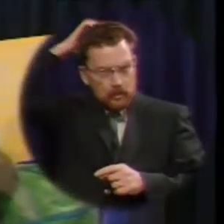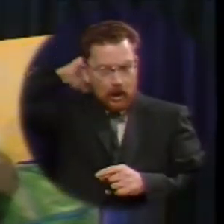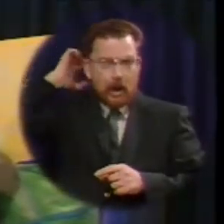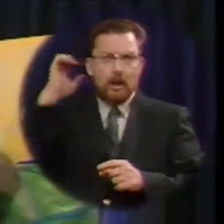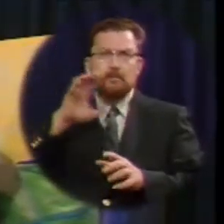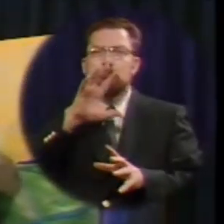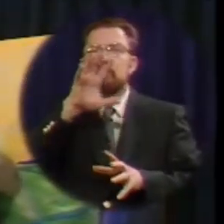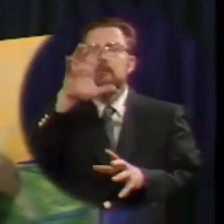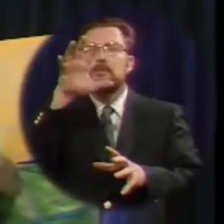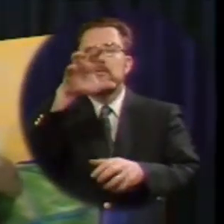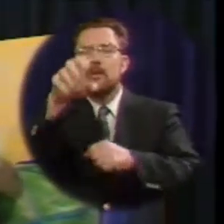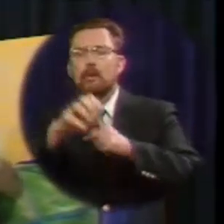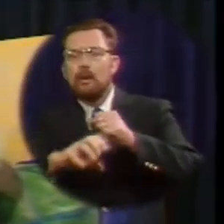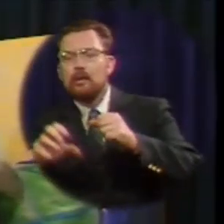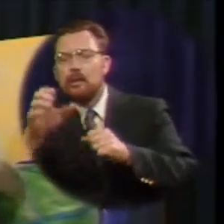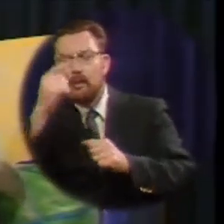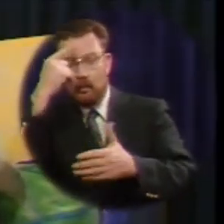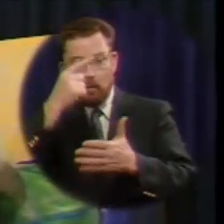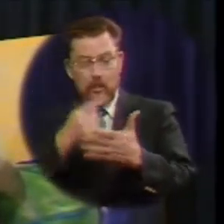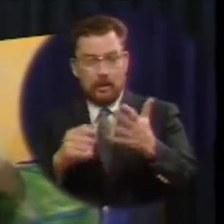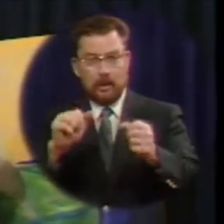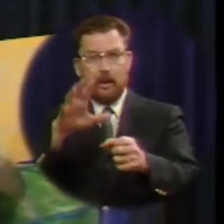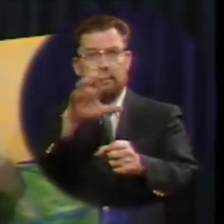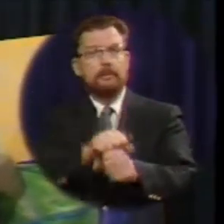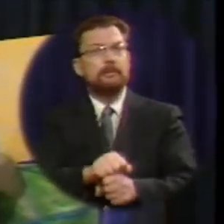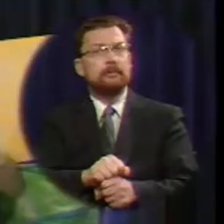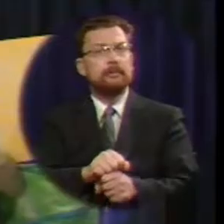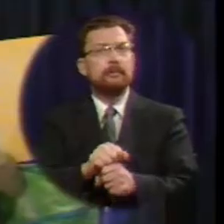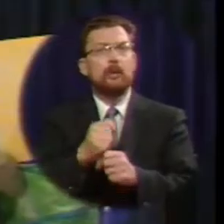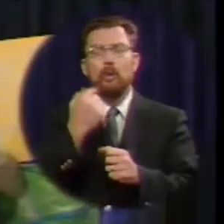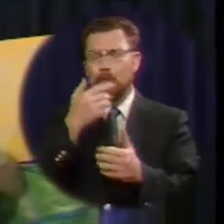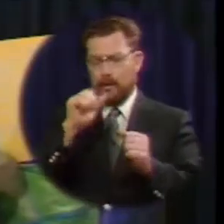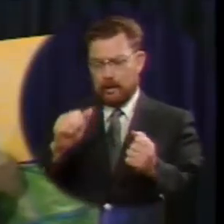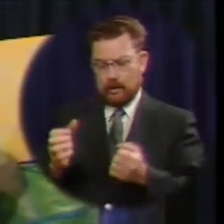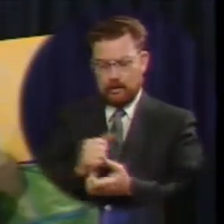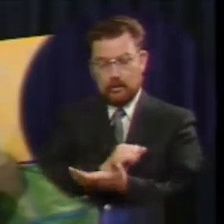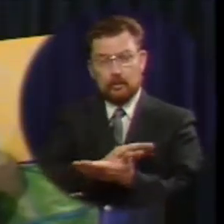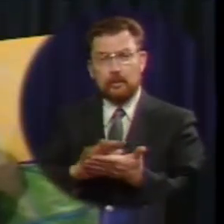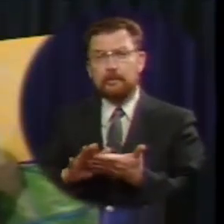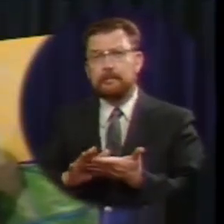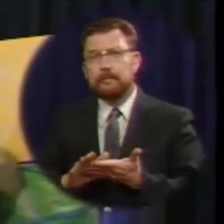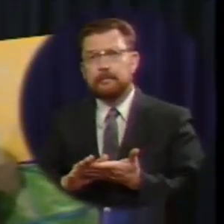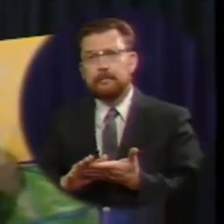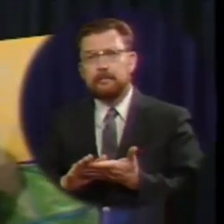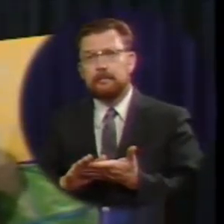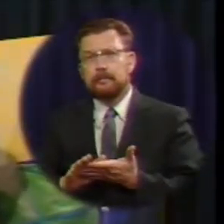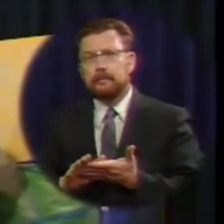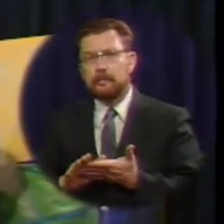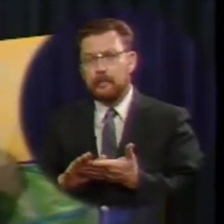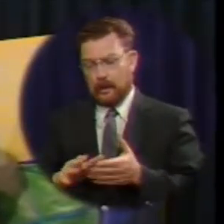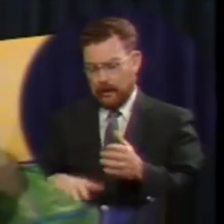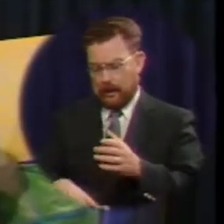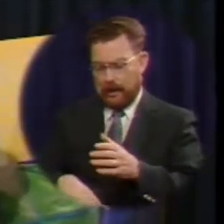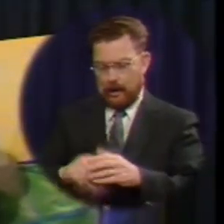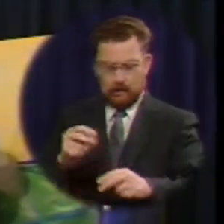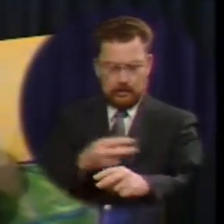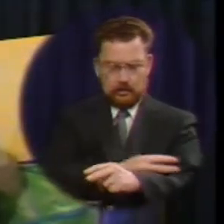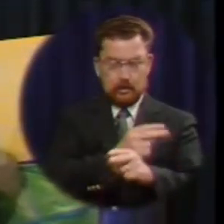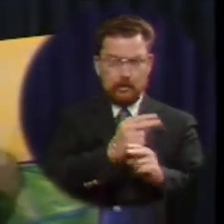the earth hunting its prey seeking whom he may devour outside the shepherd's care there's a